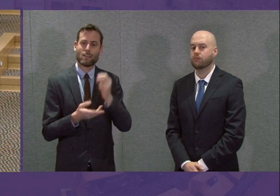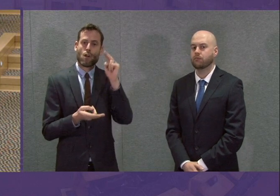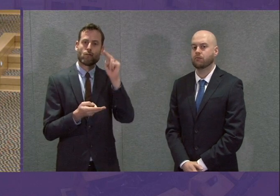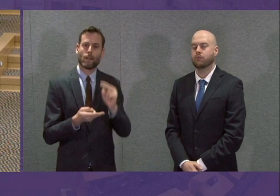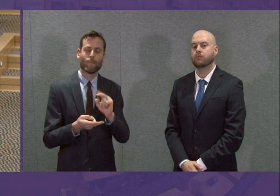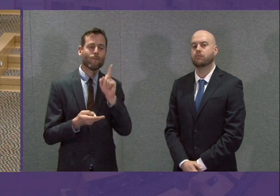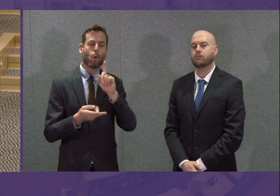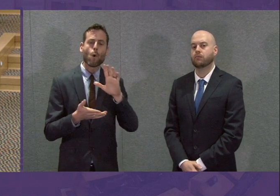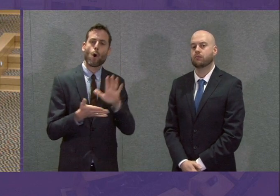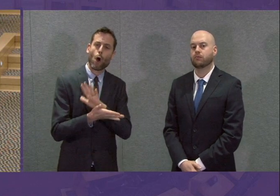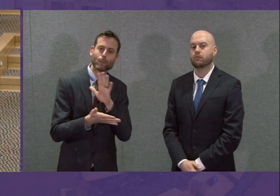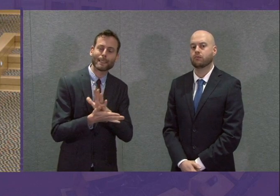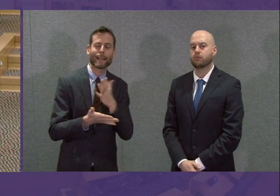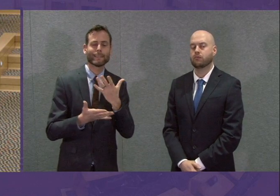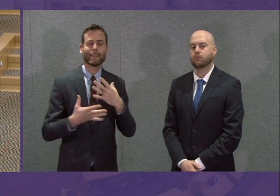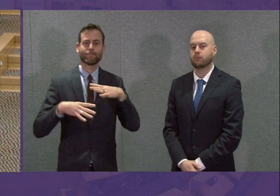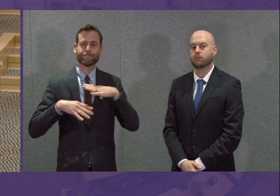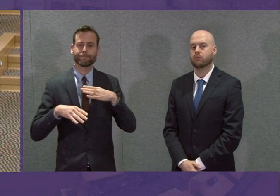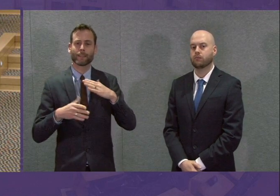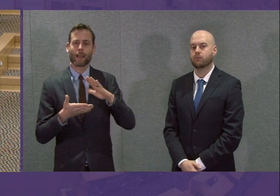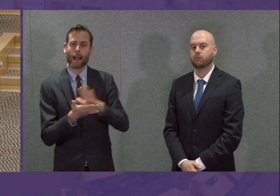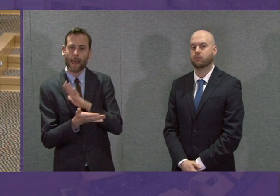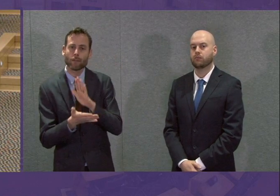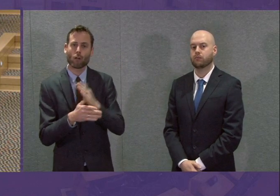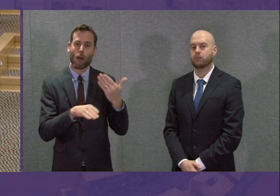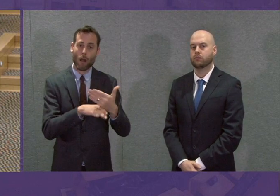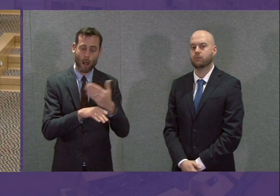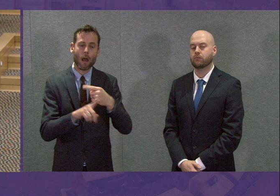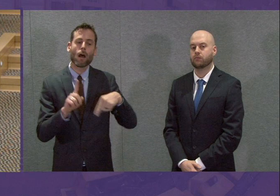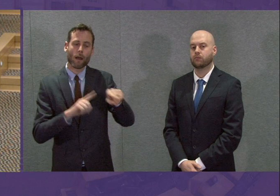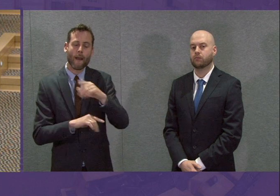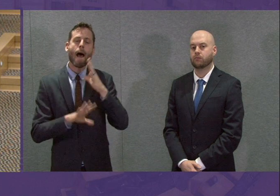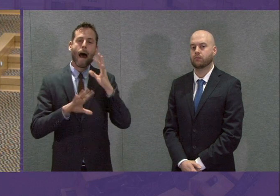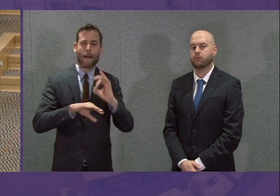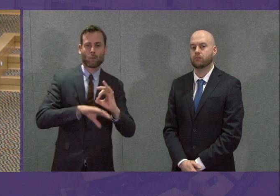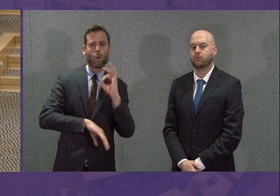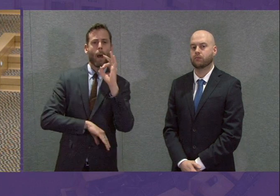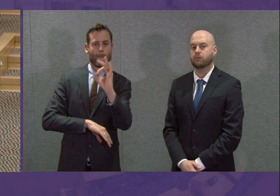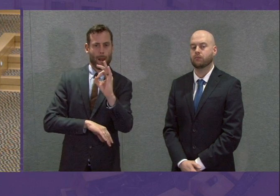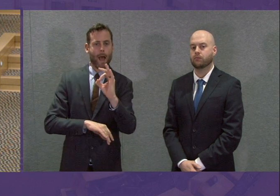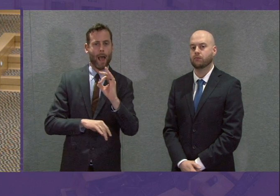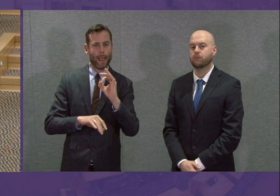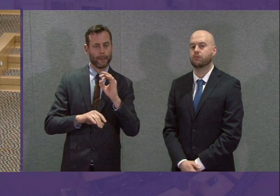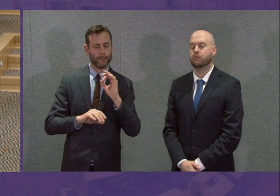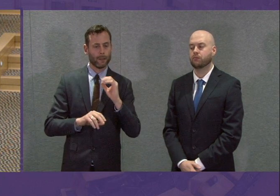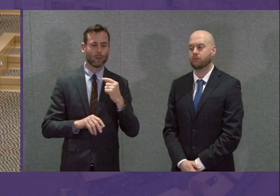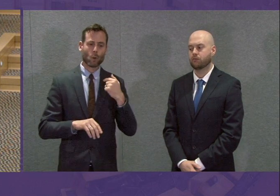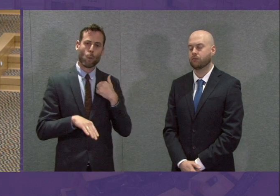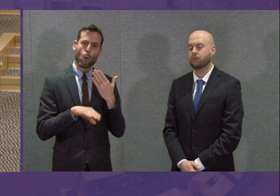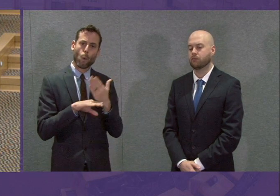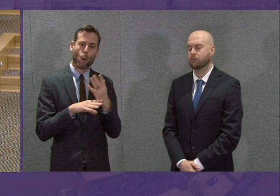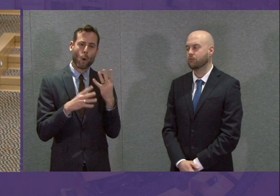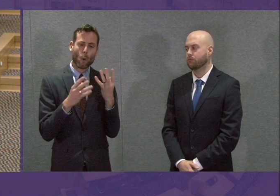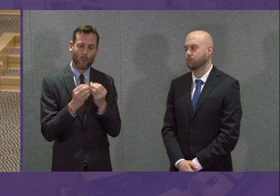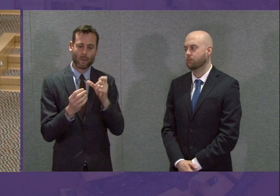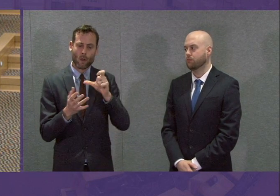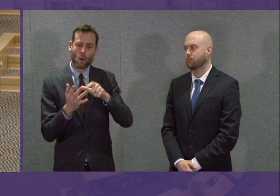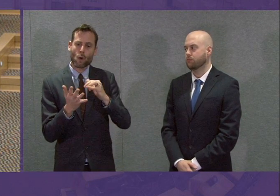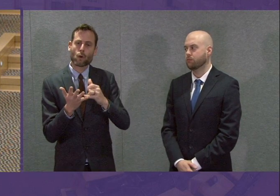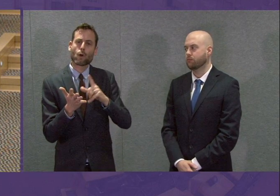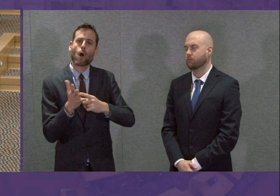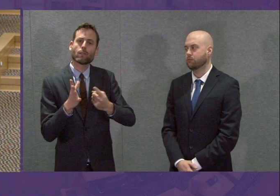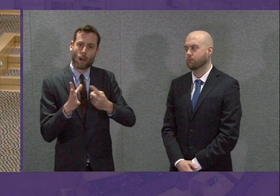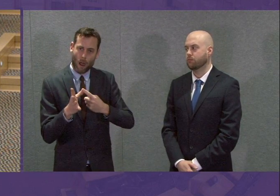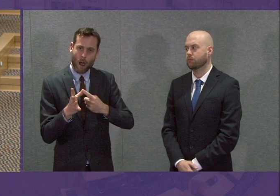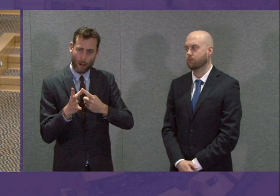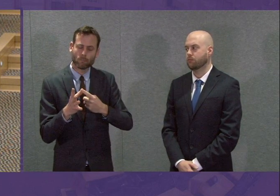that will require some form of application from the sectors involved, but we are working with COSLA and local authority finance directors on how that can